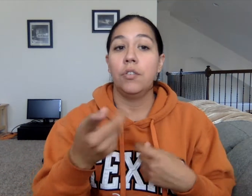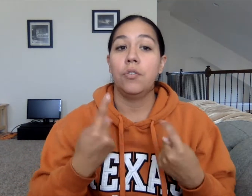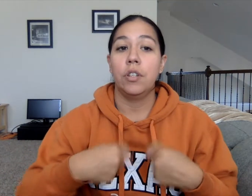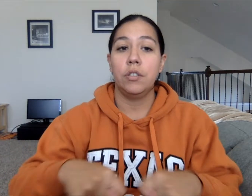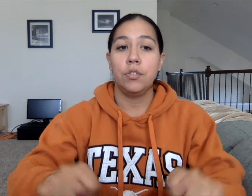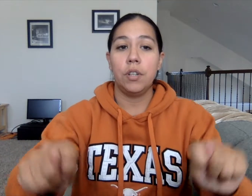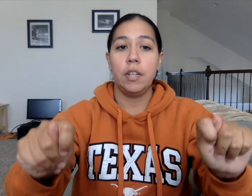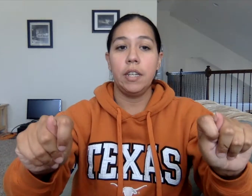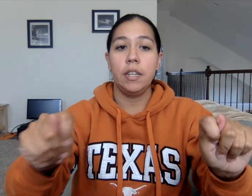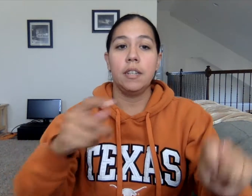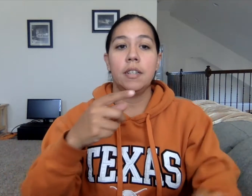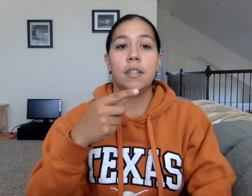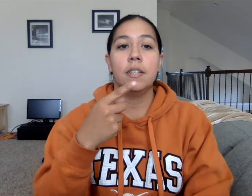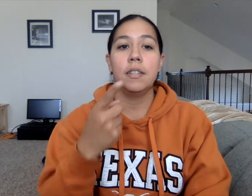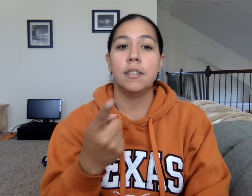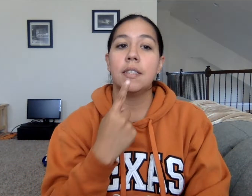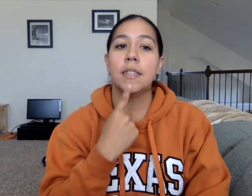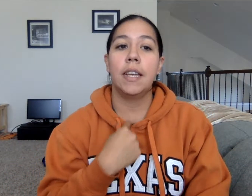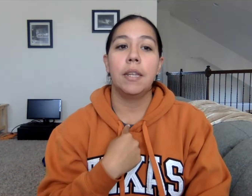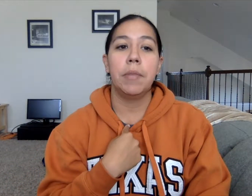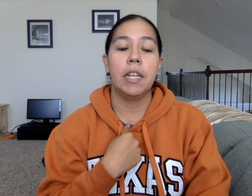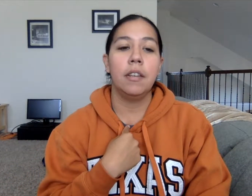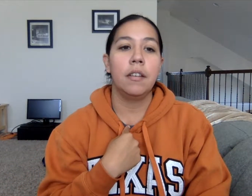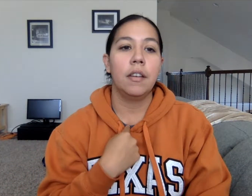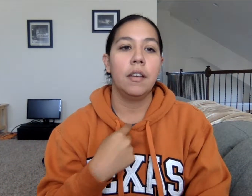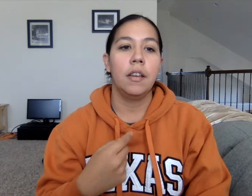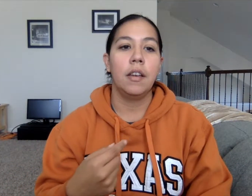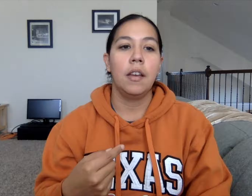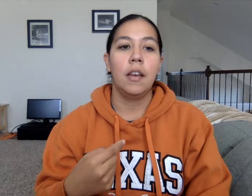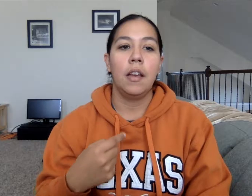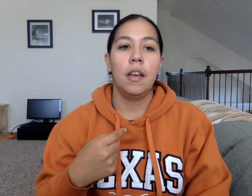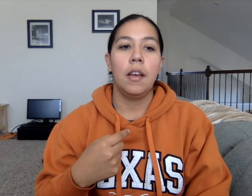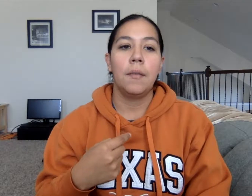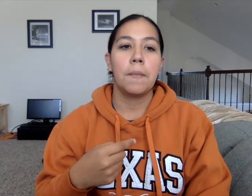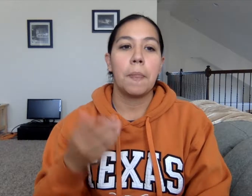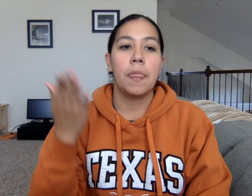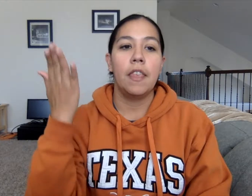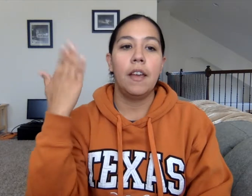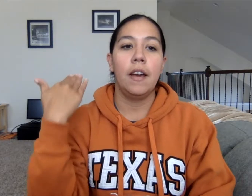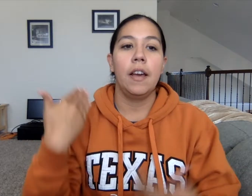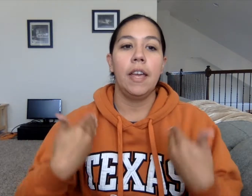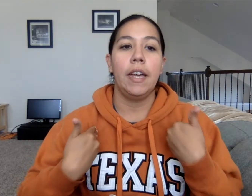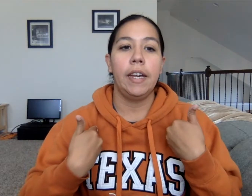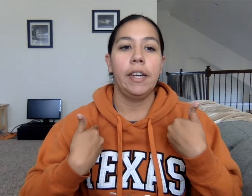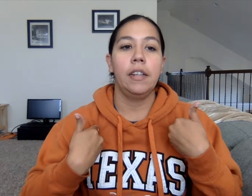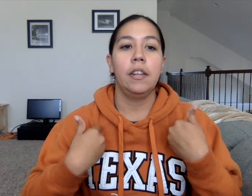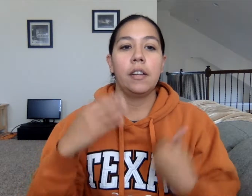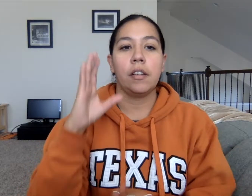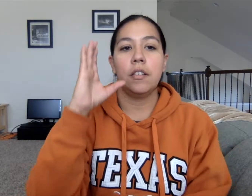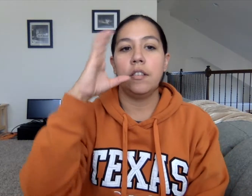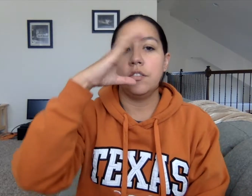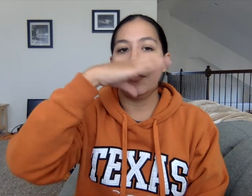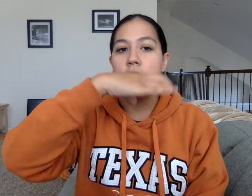and I'm running through these walls. I don't even know if I